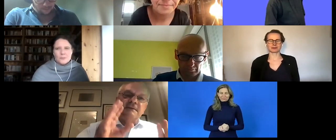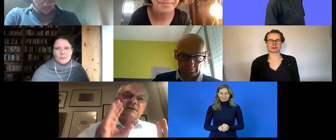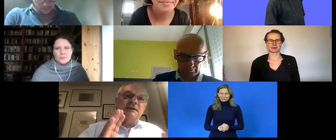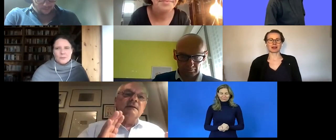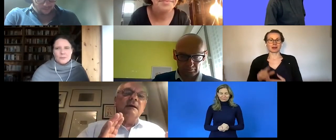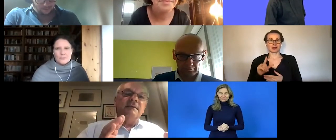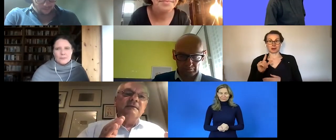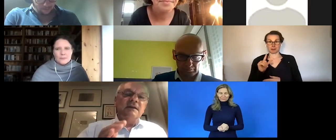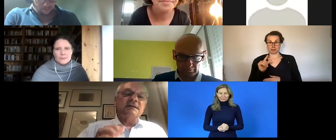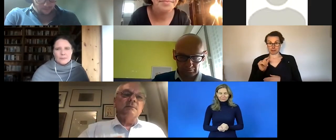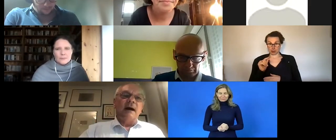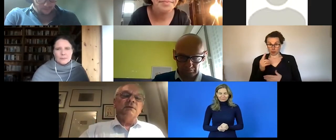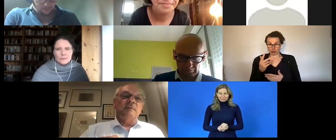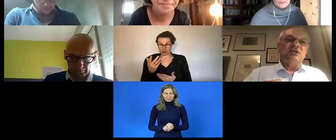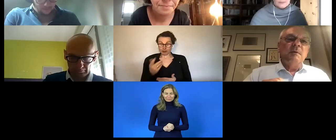right